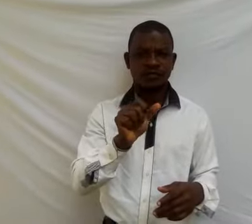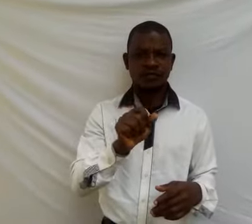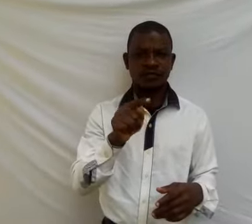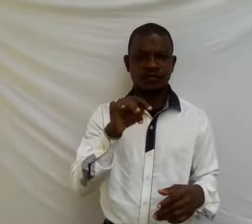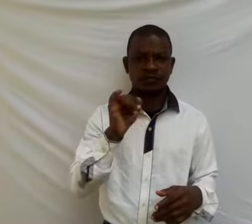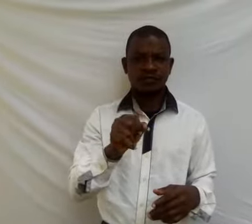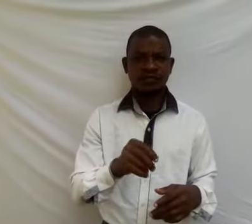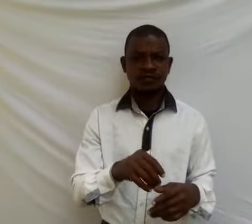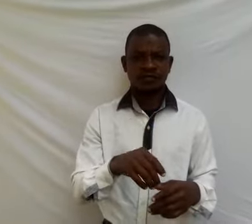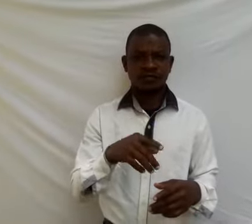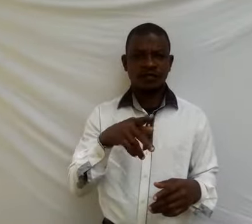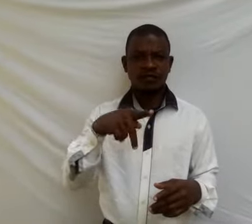perspiration,